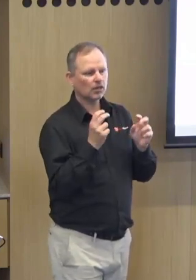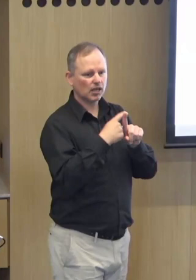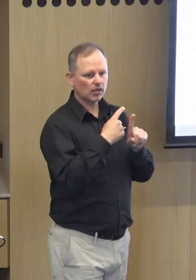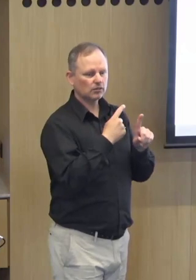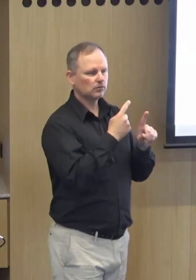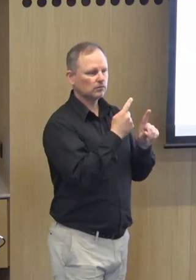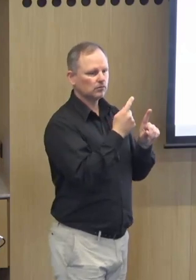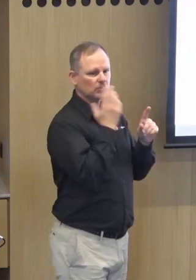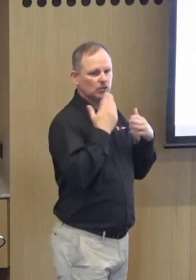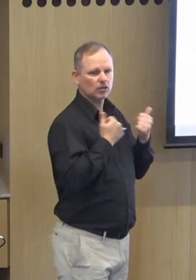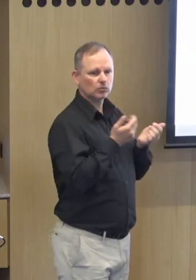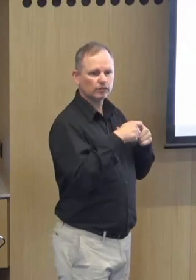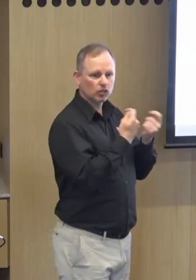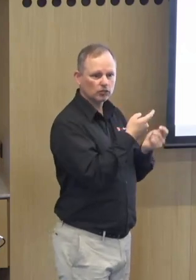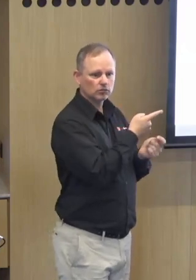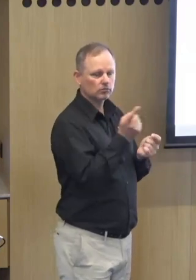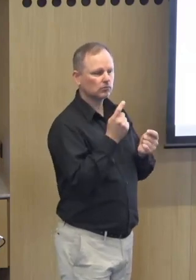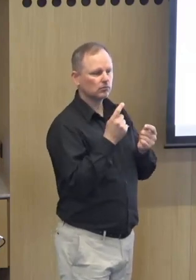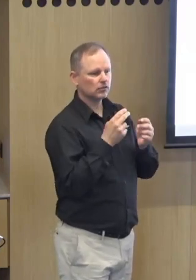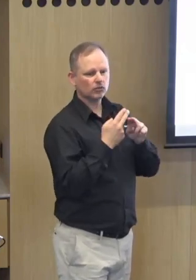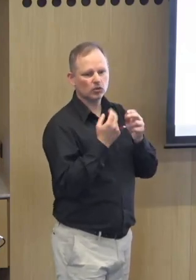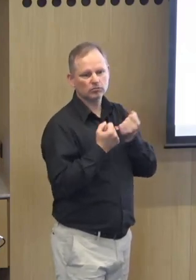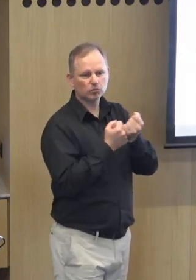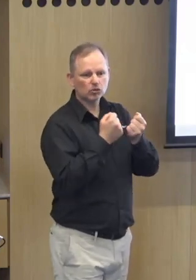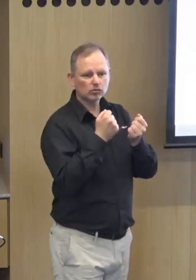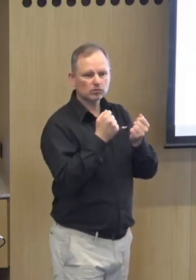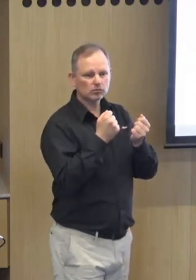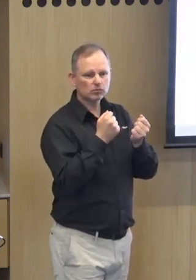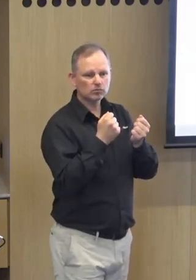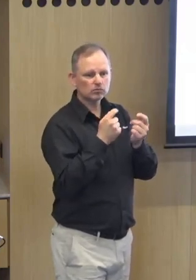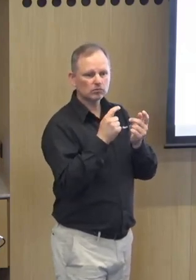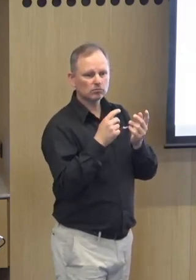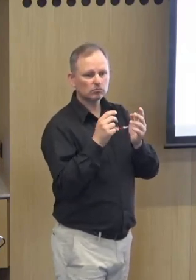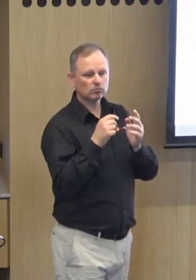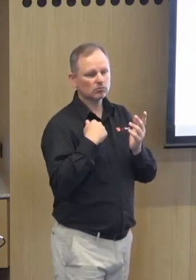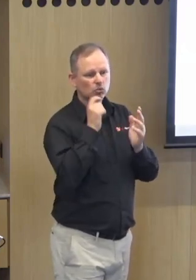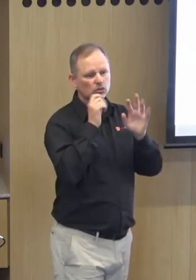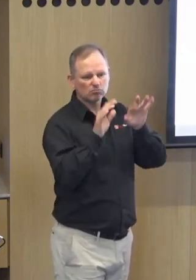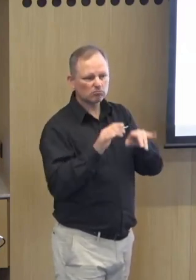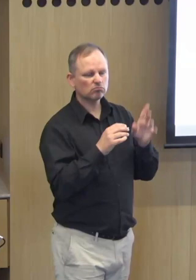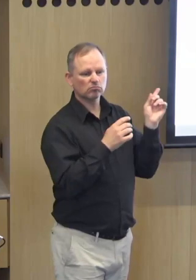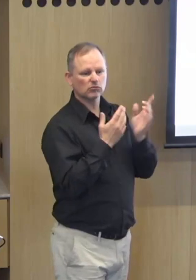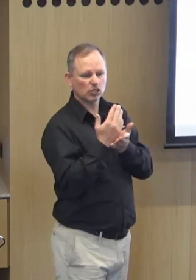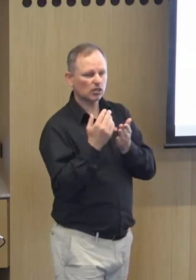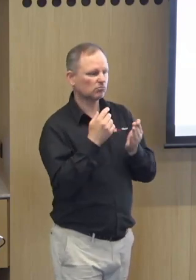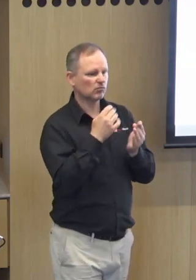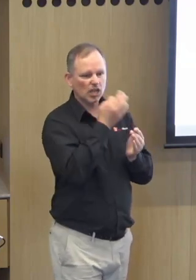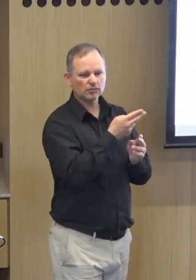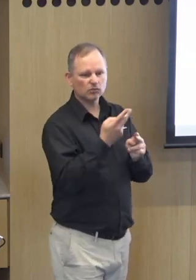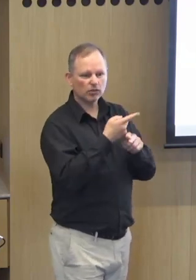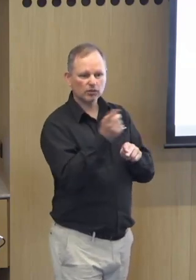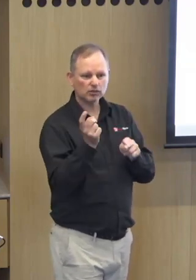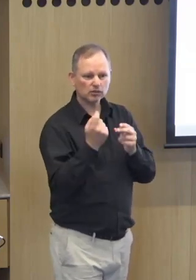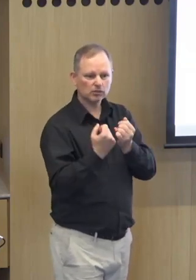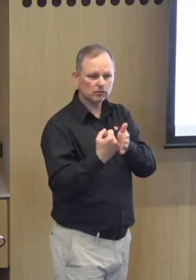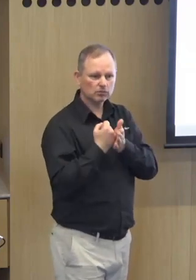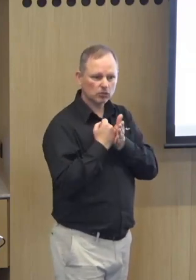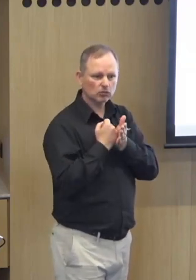and deaf and hard of hearing organizations for support we'll be seeking support and and um and help from those